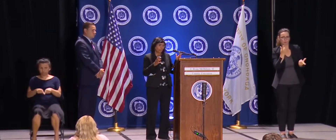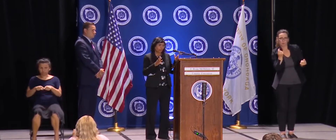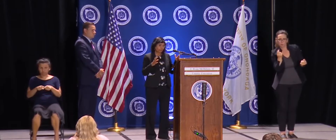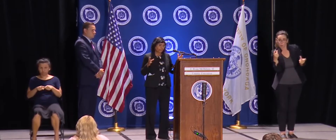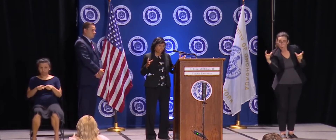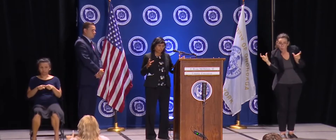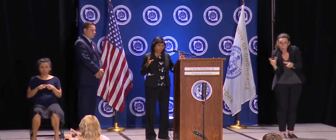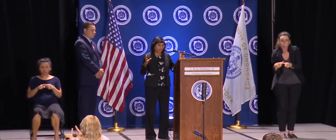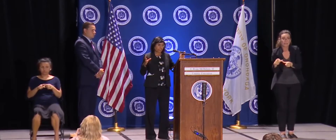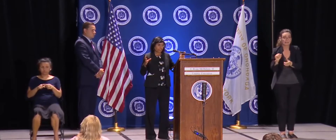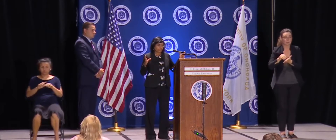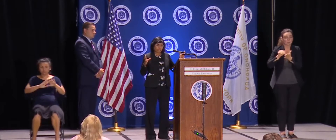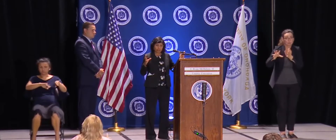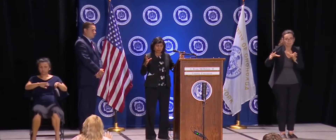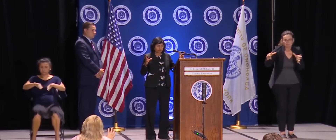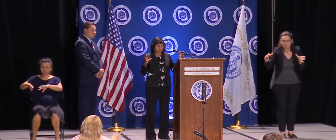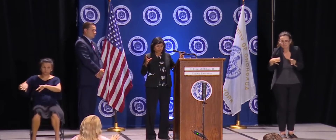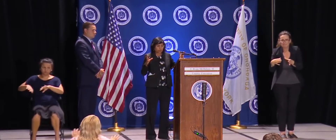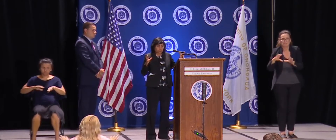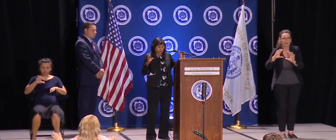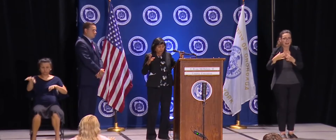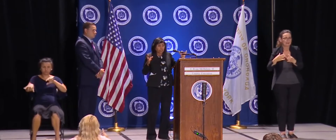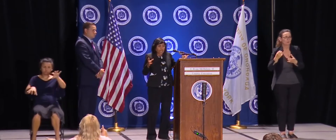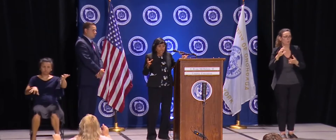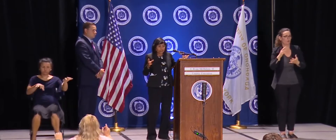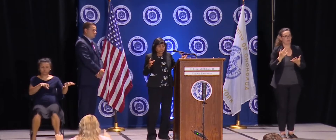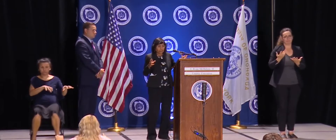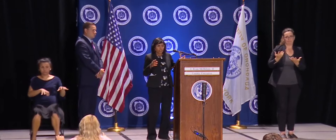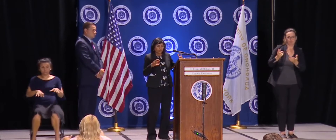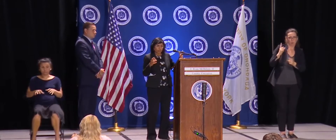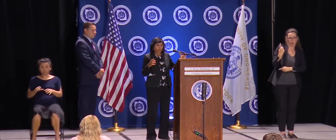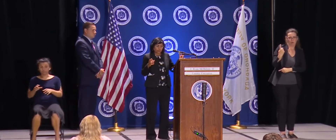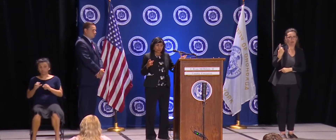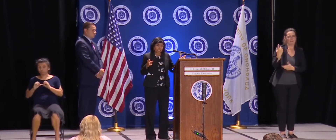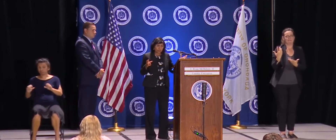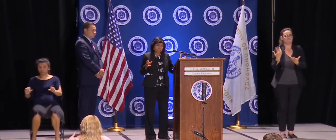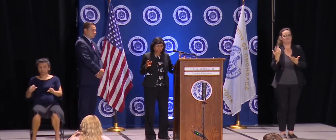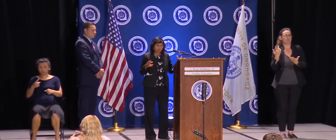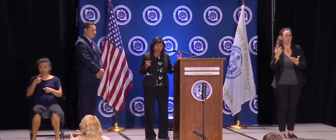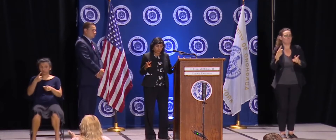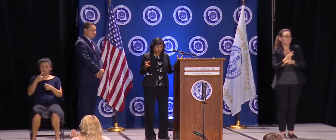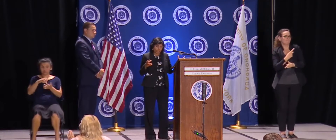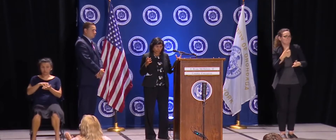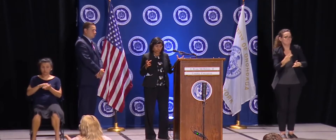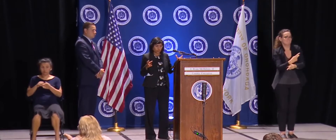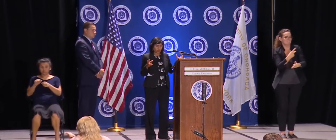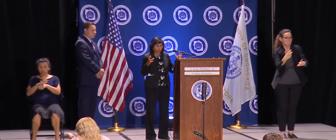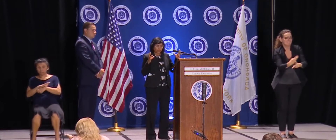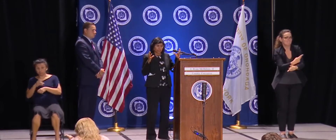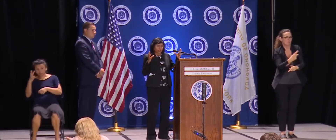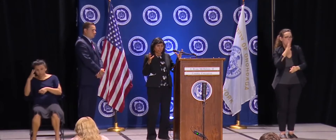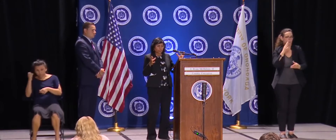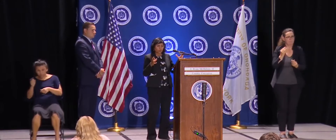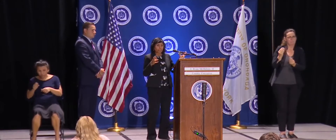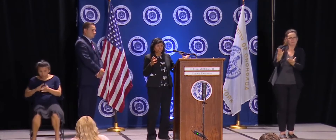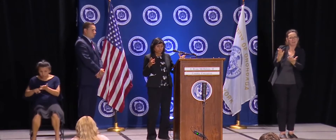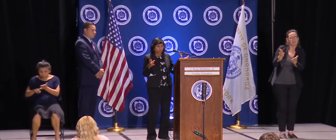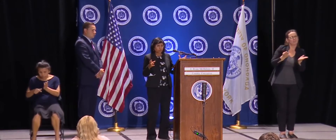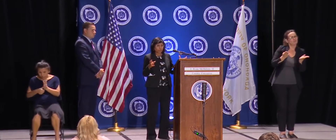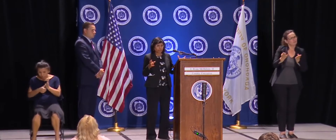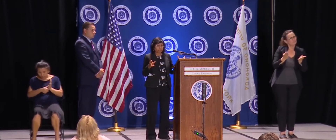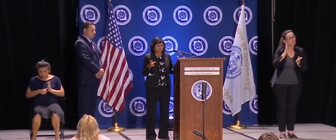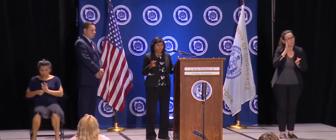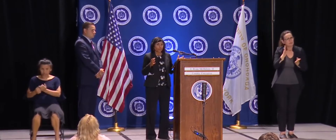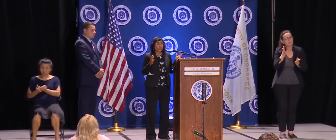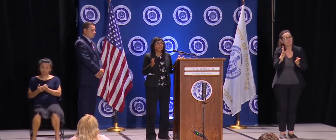of these, this class or whatever recommendation we provide to, to each